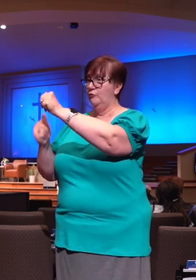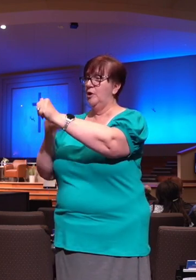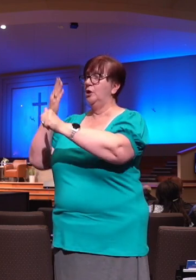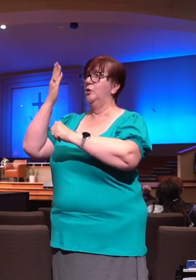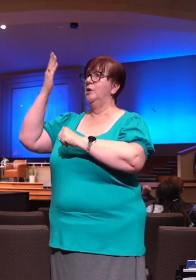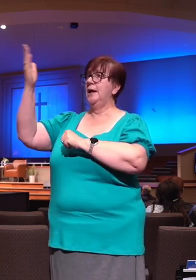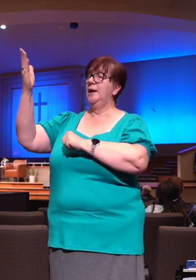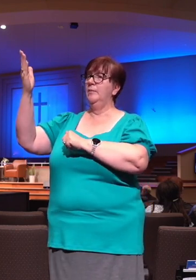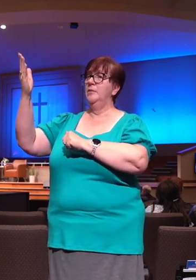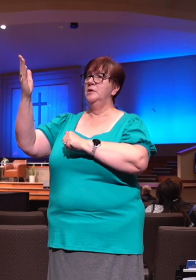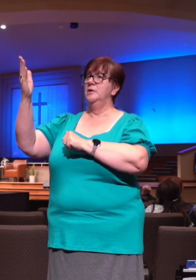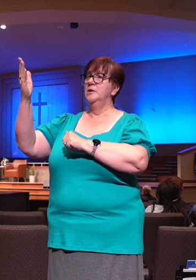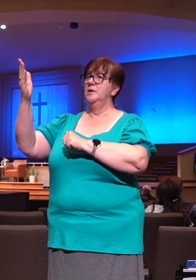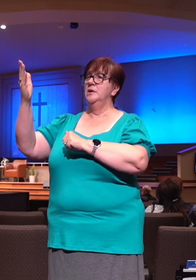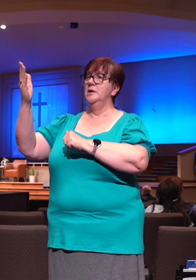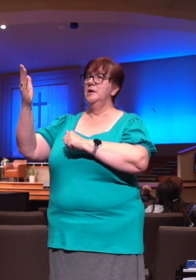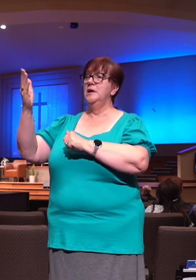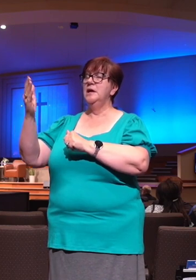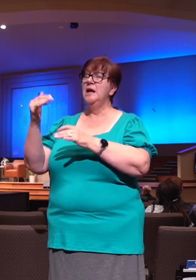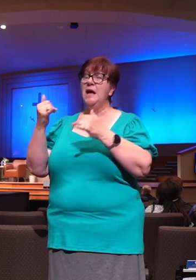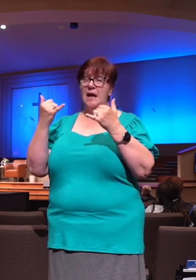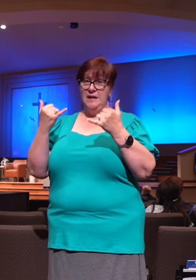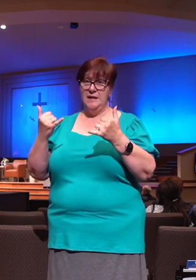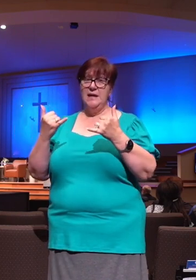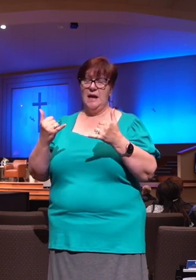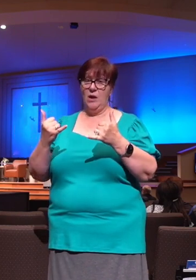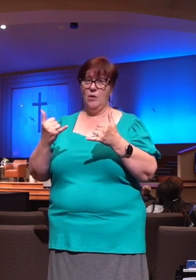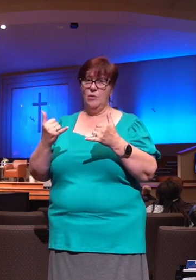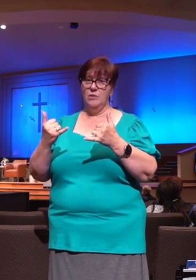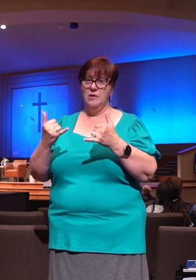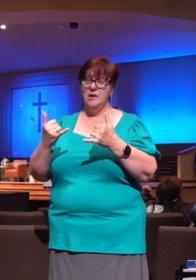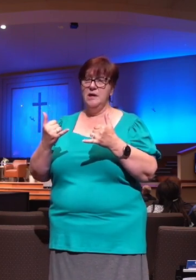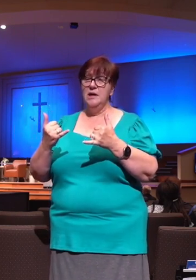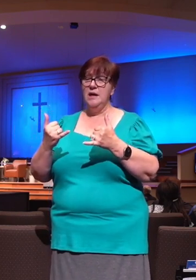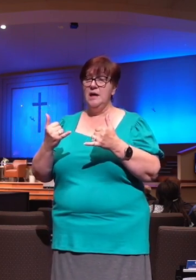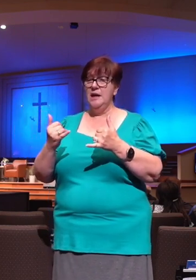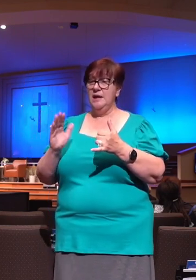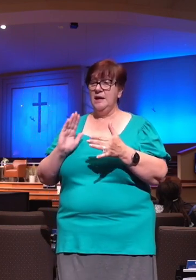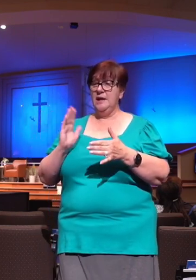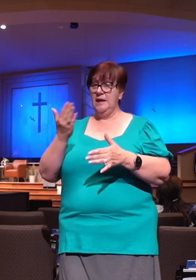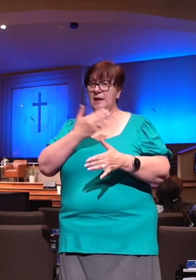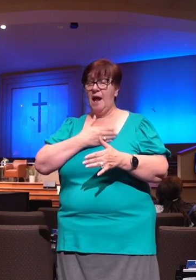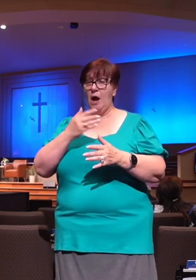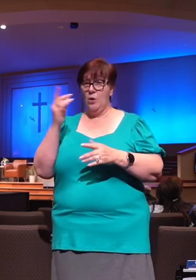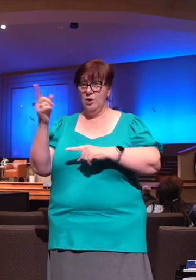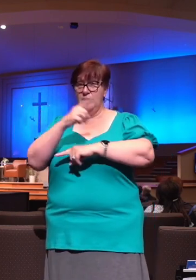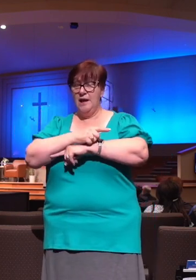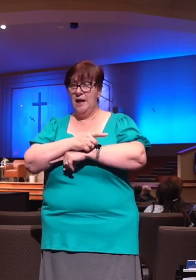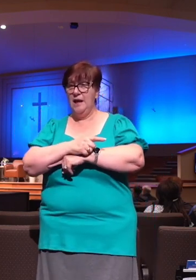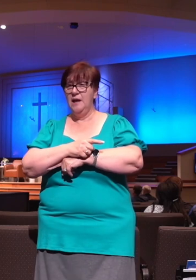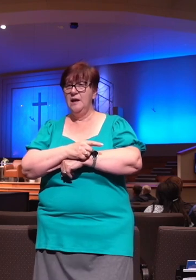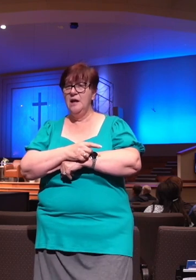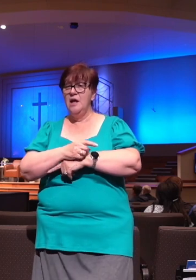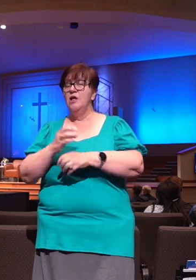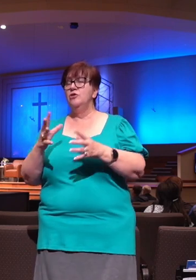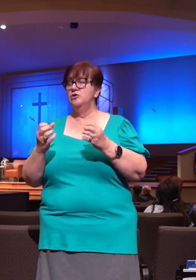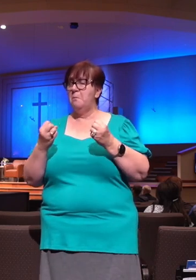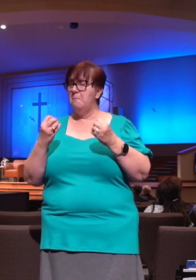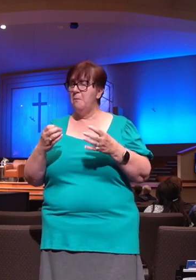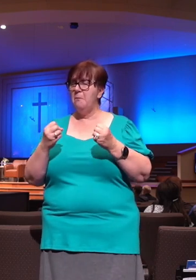needs for counseling today, even in our church family, in our valley. I was talking to, I was at a city event a